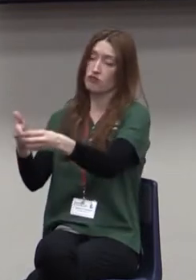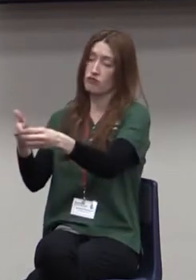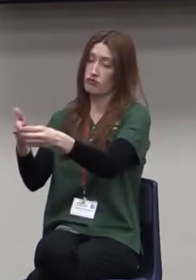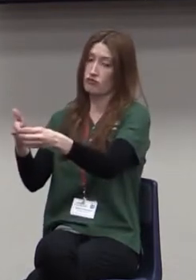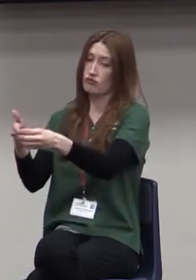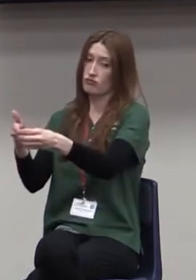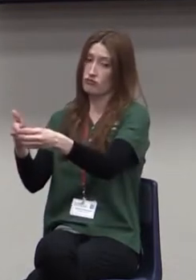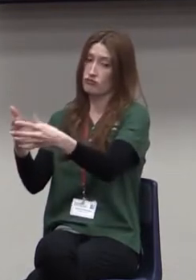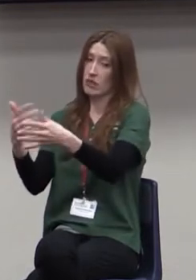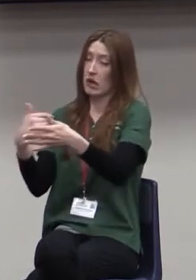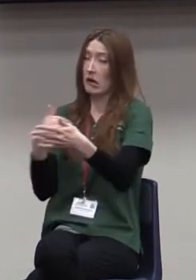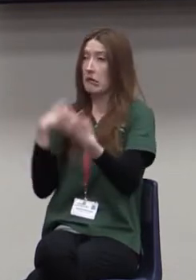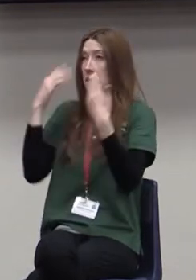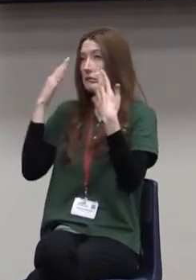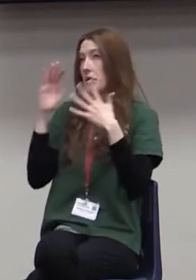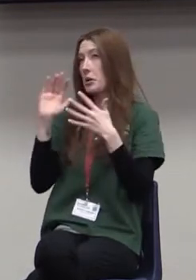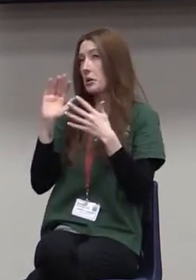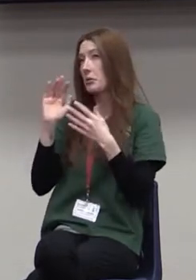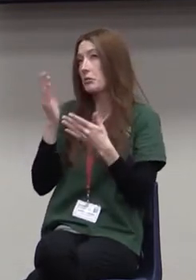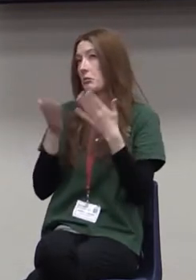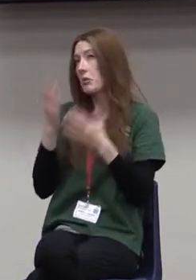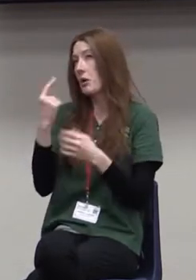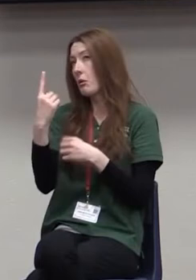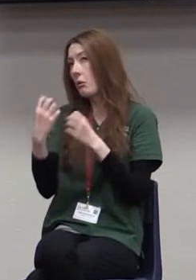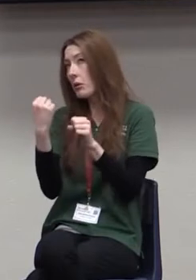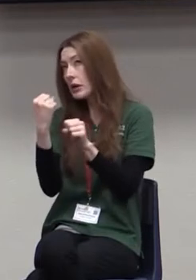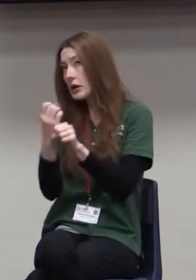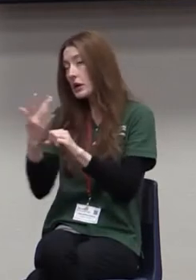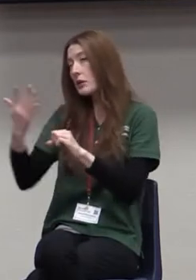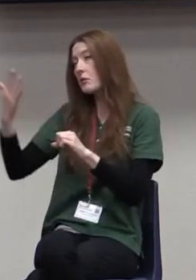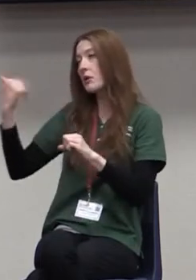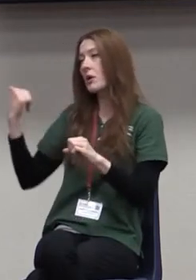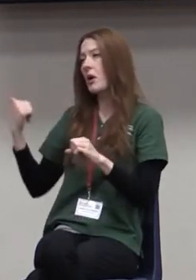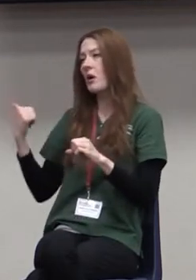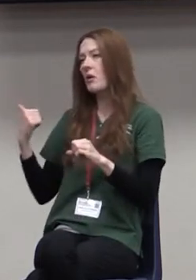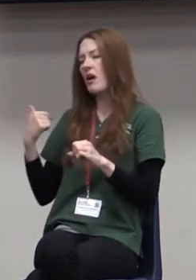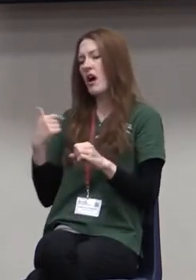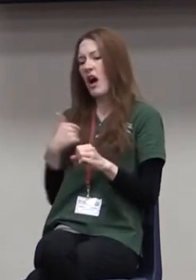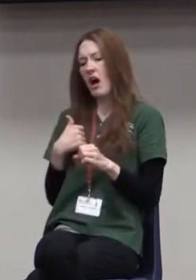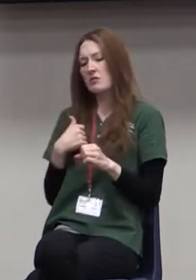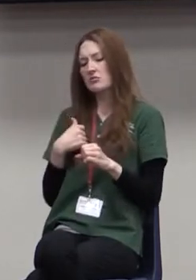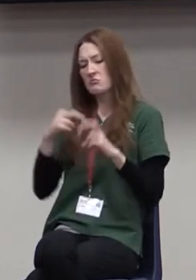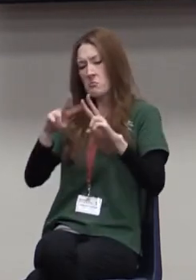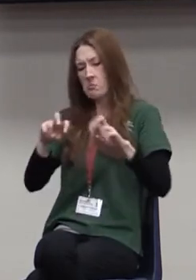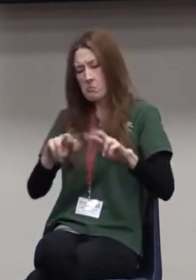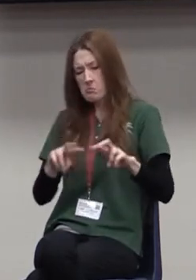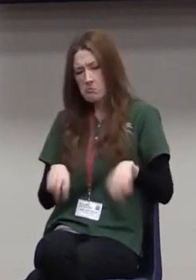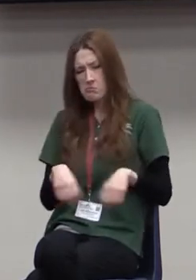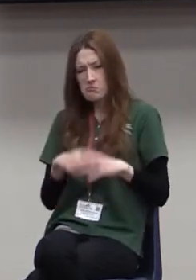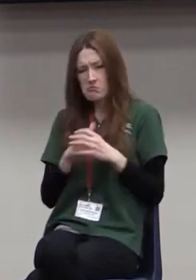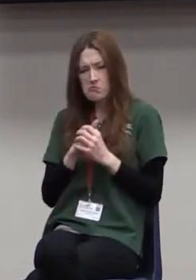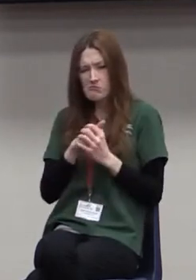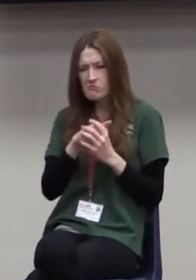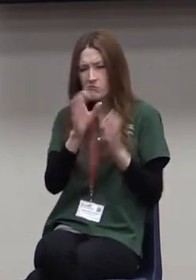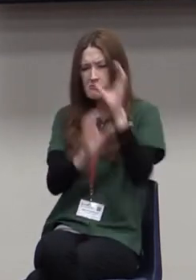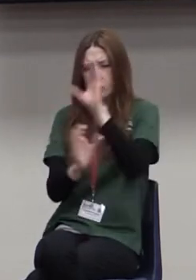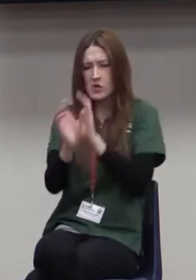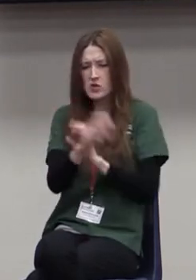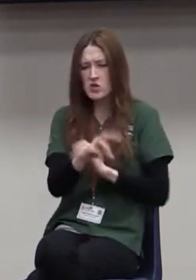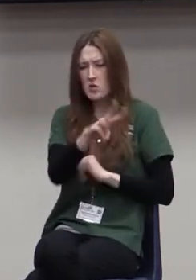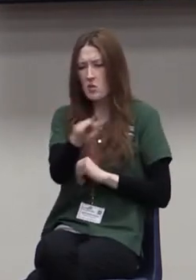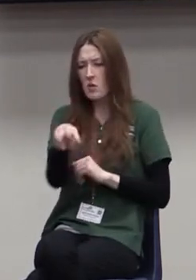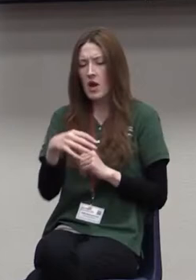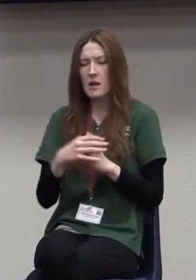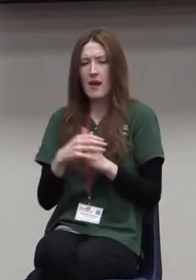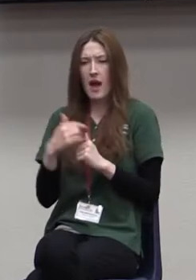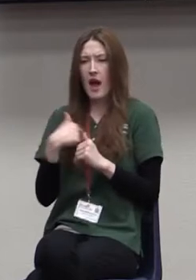And I don't know, probably about a year ago or so, I started doing some research on the internet and trying to find all the synonyms